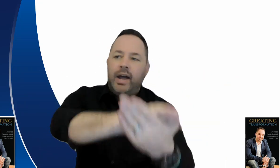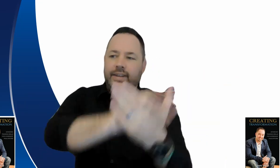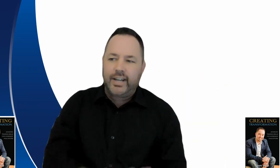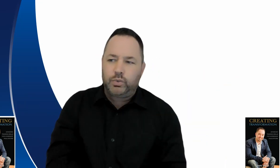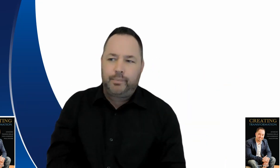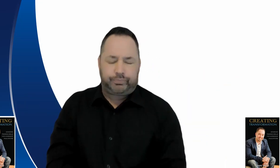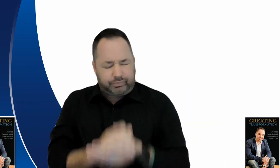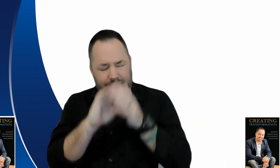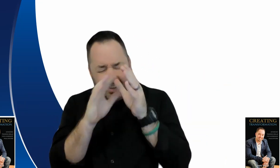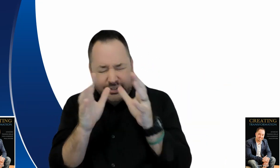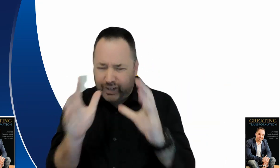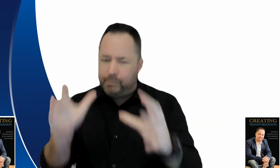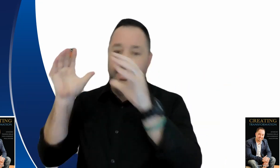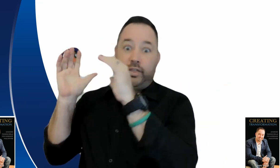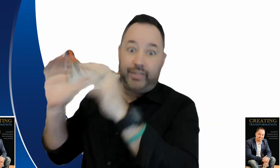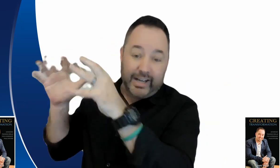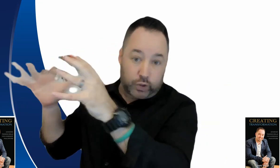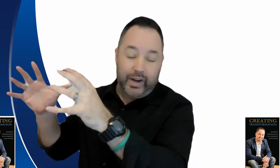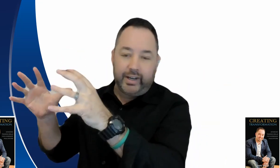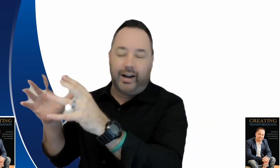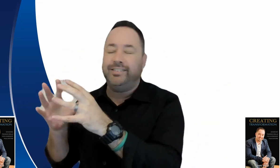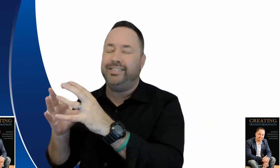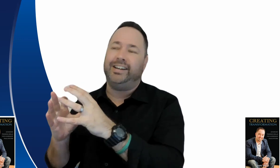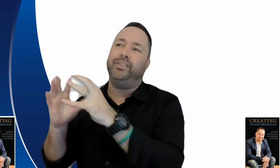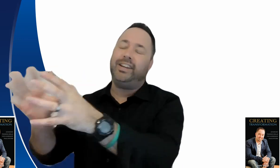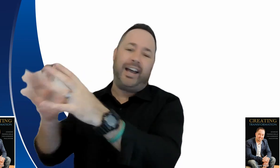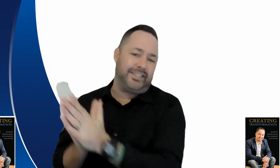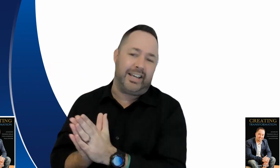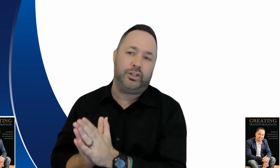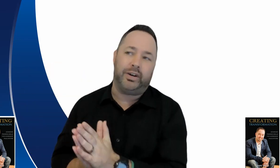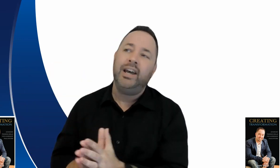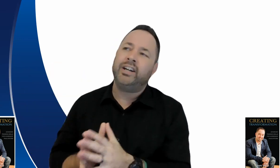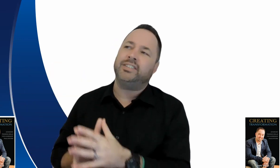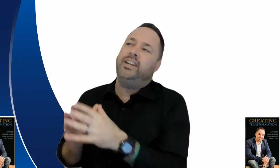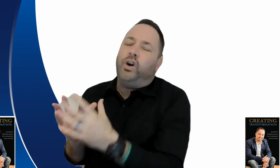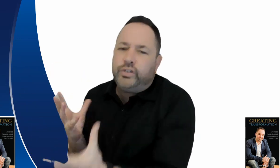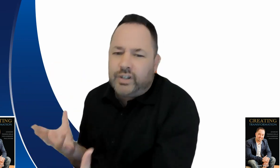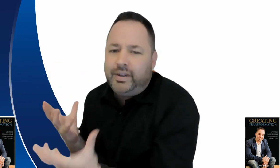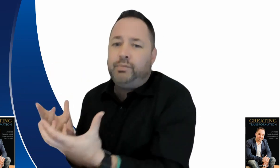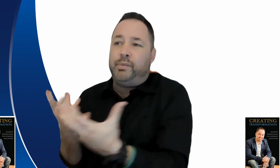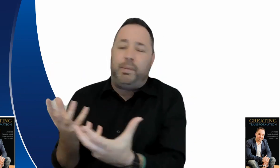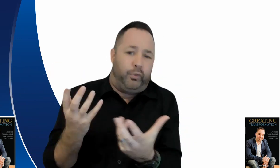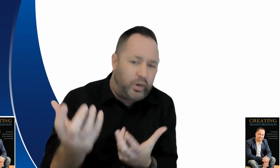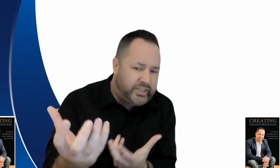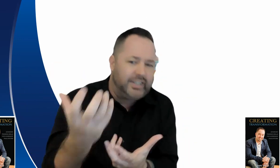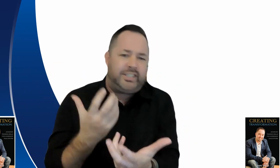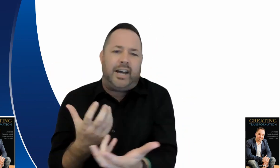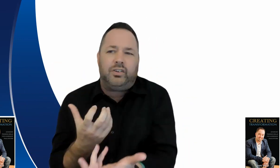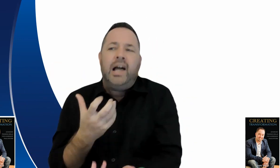next one don't be that trainer now i really hate to say this one because i know so many of the people watching this channel